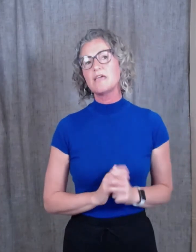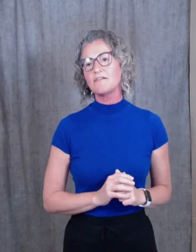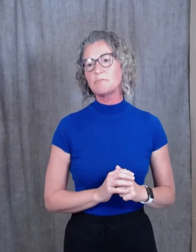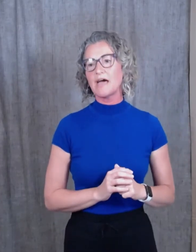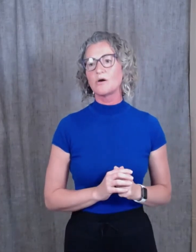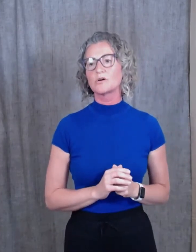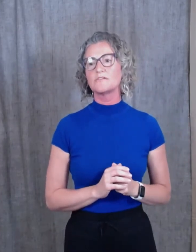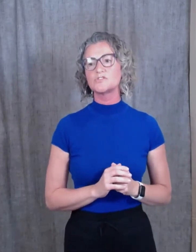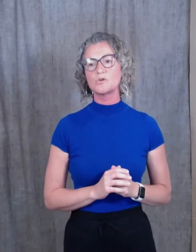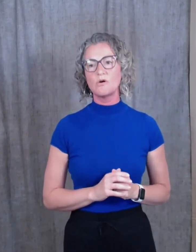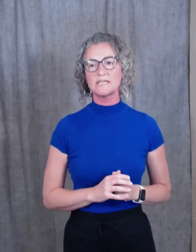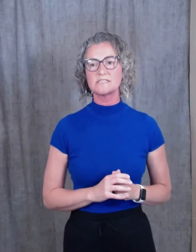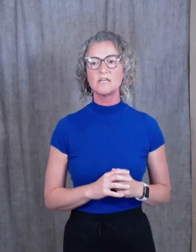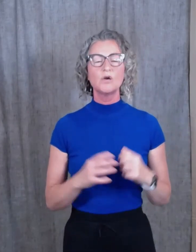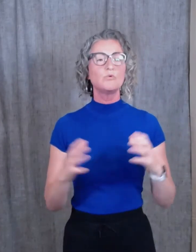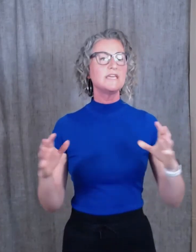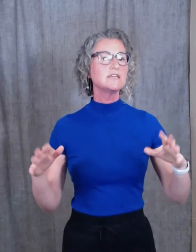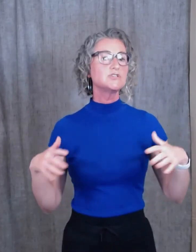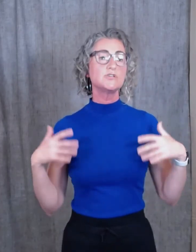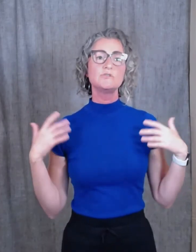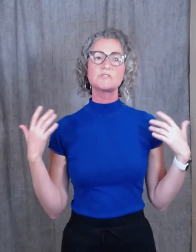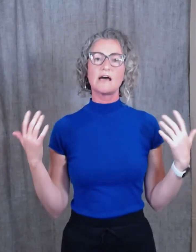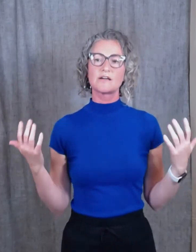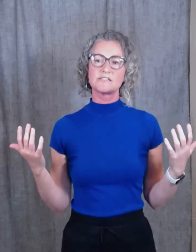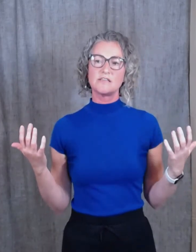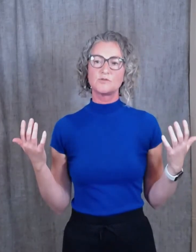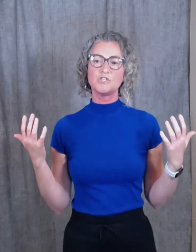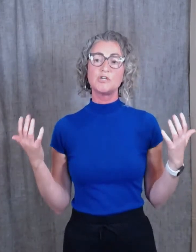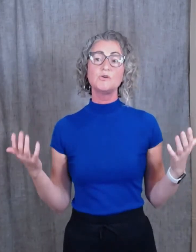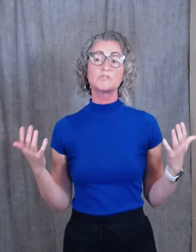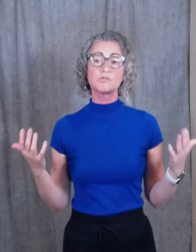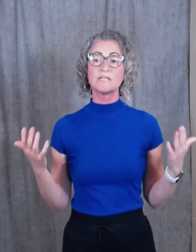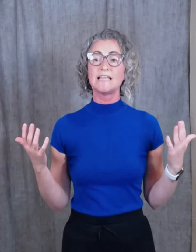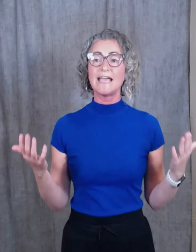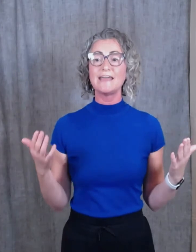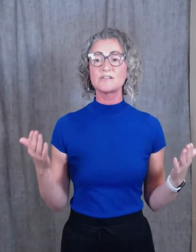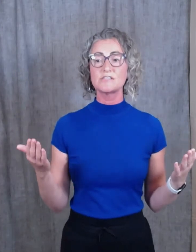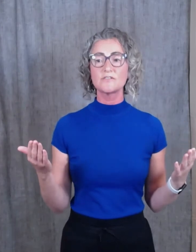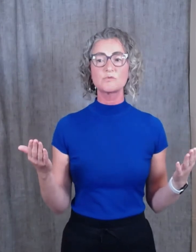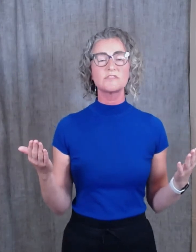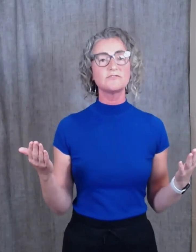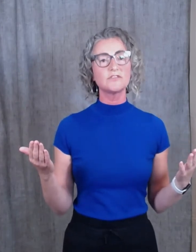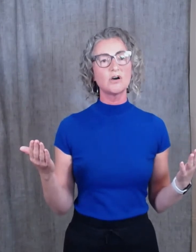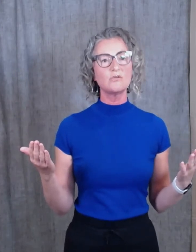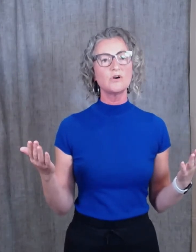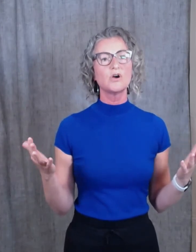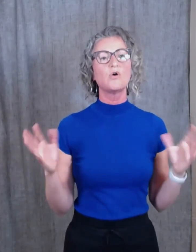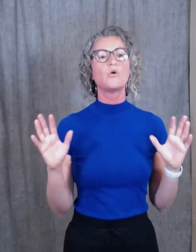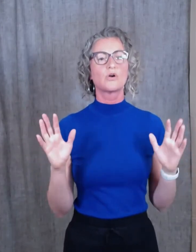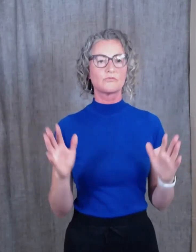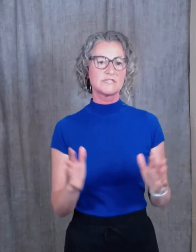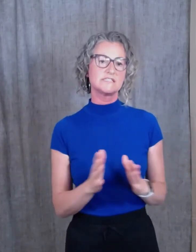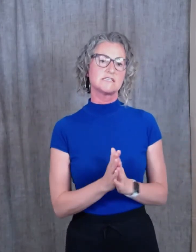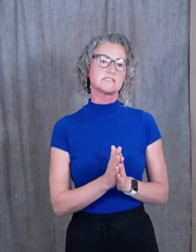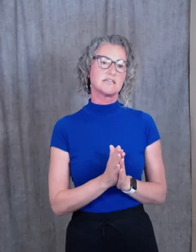have the power of choice, we can choose to align ourselves with the flow or resist it.